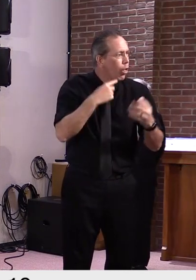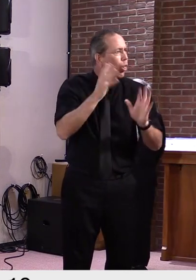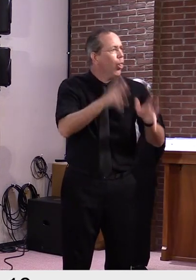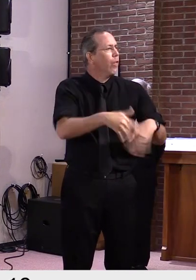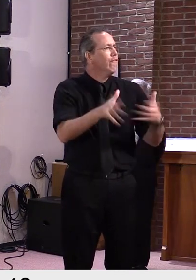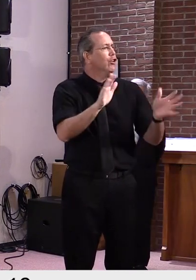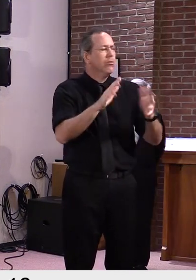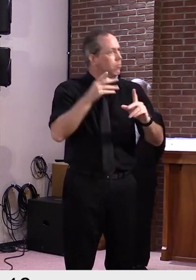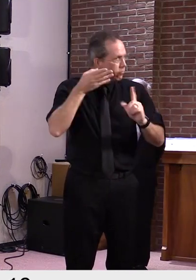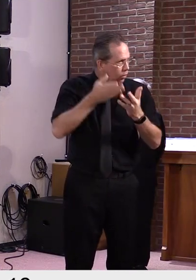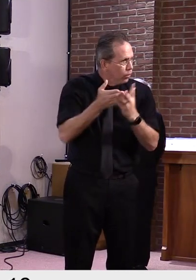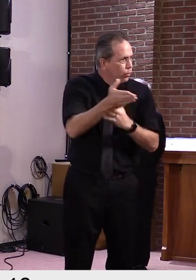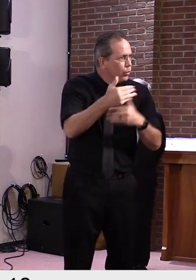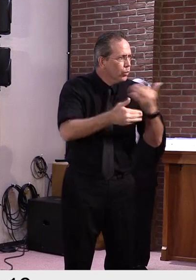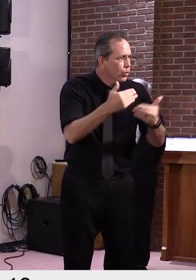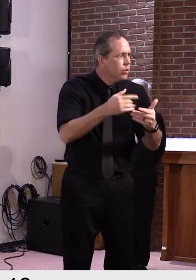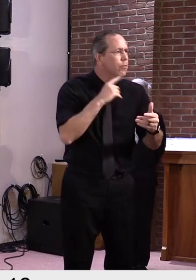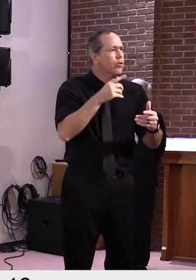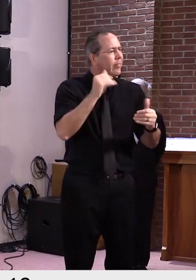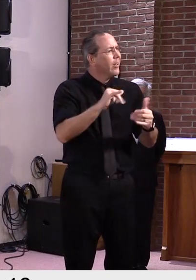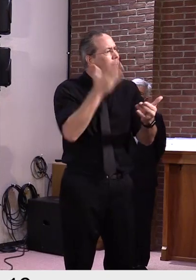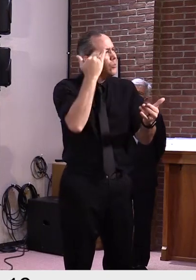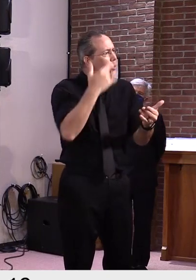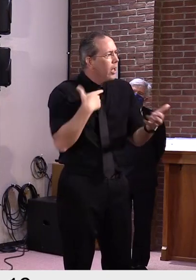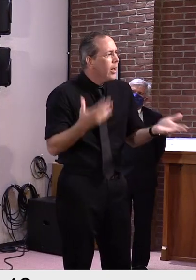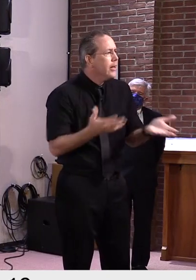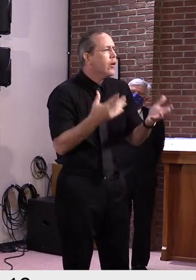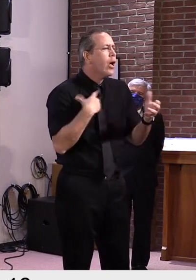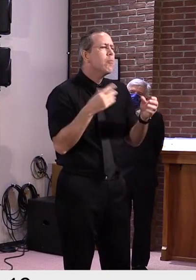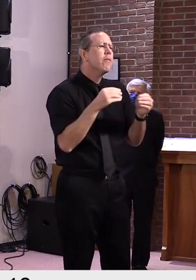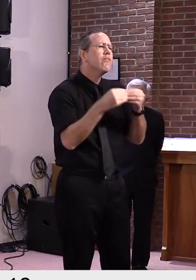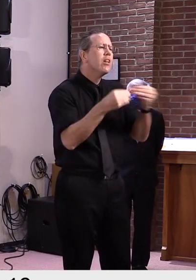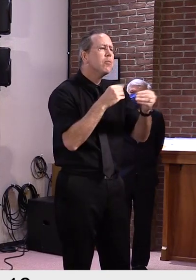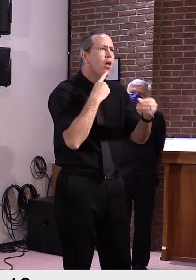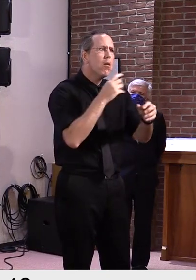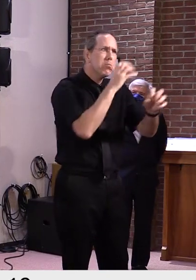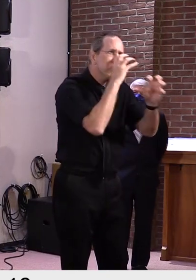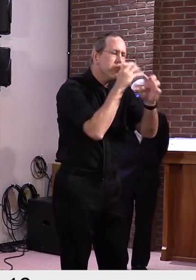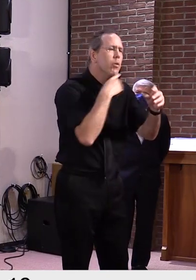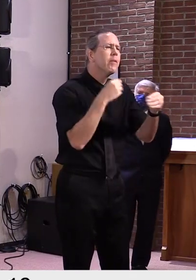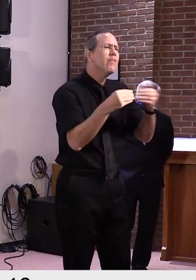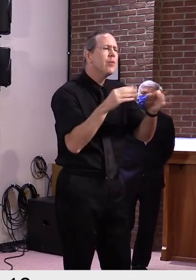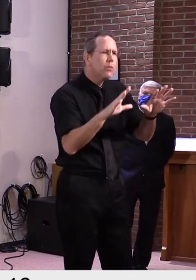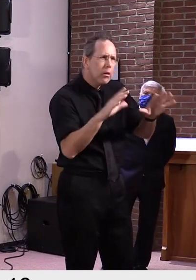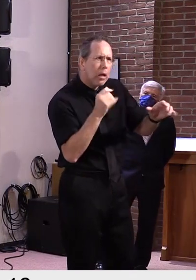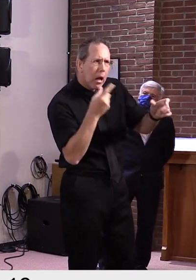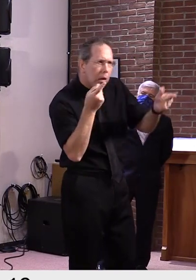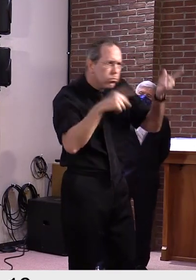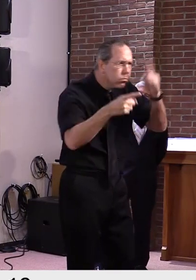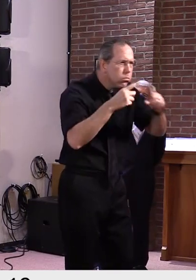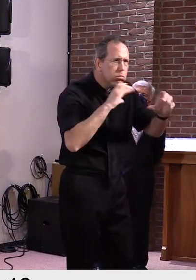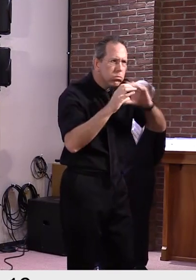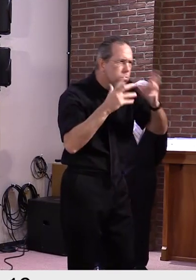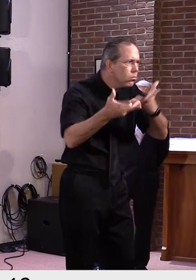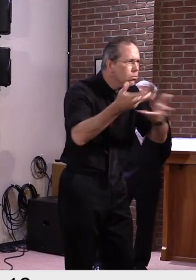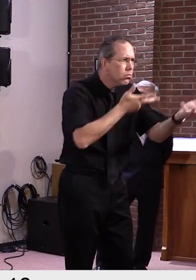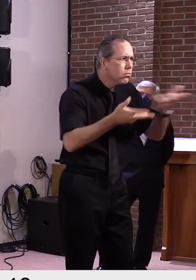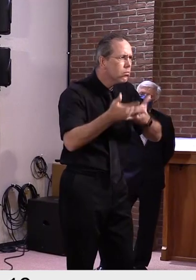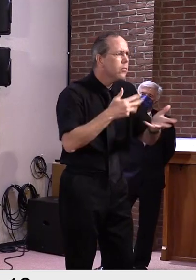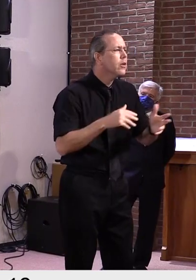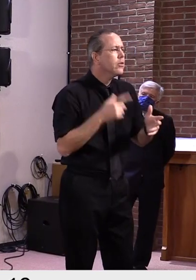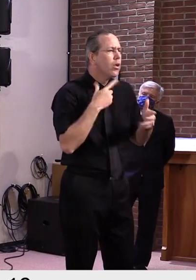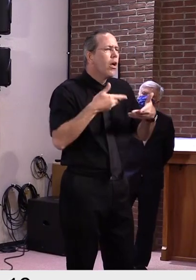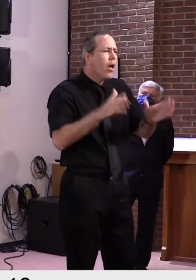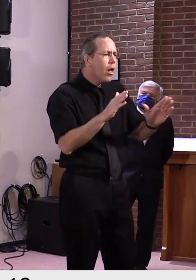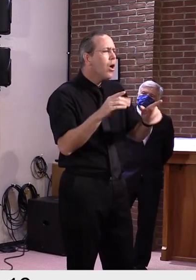of Burlington in terms of the size of gatherings, as well as to possibly